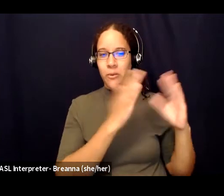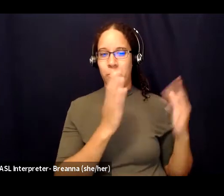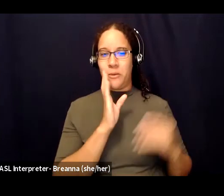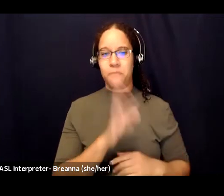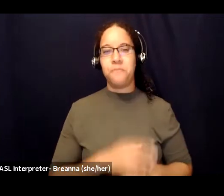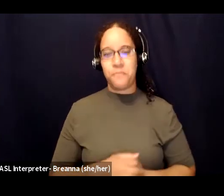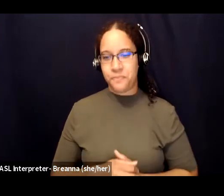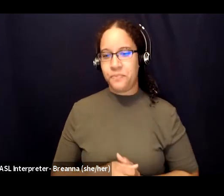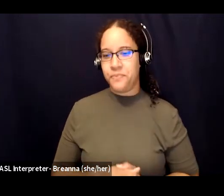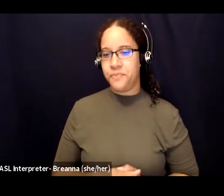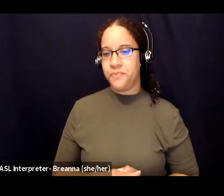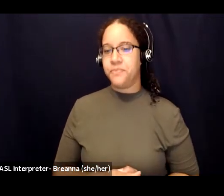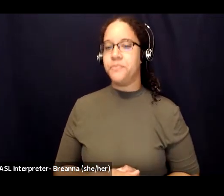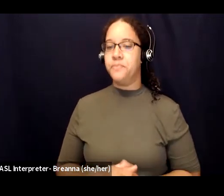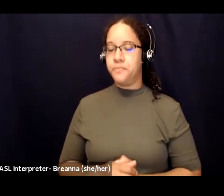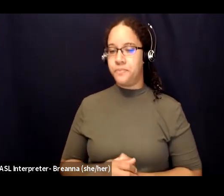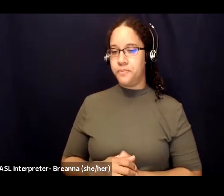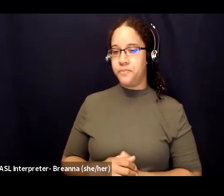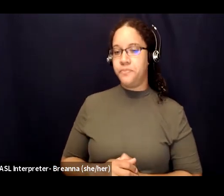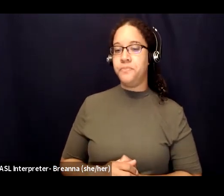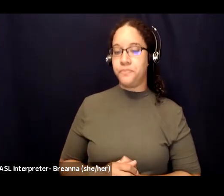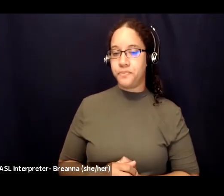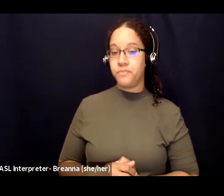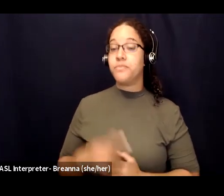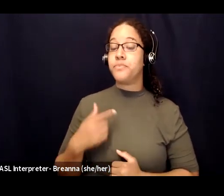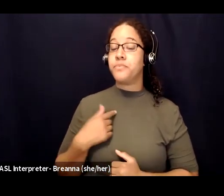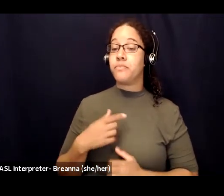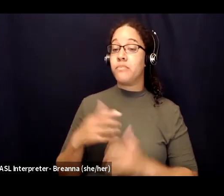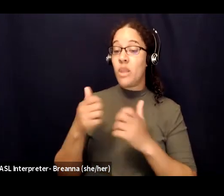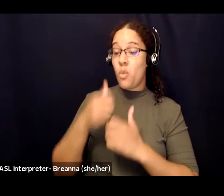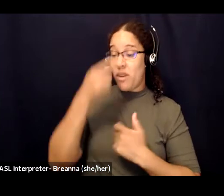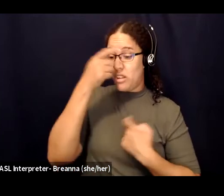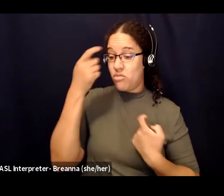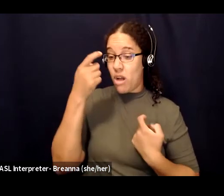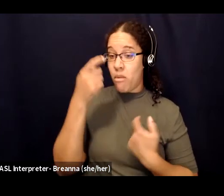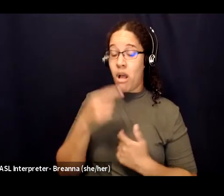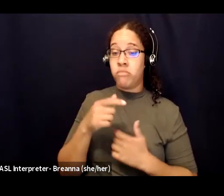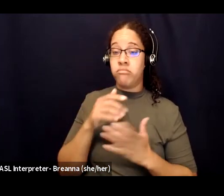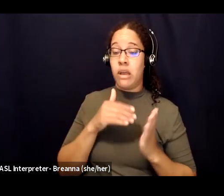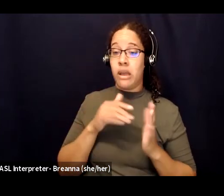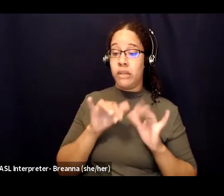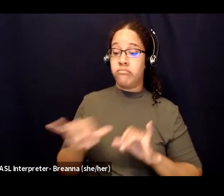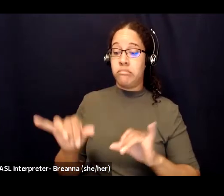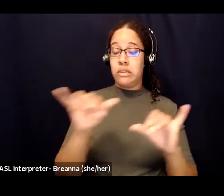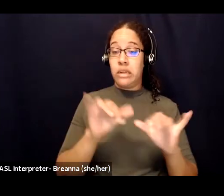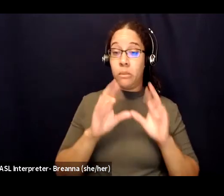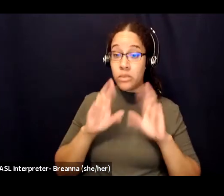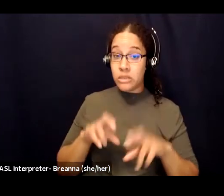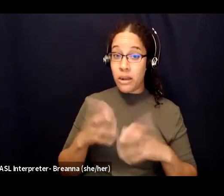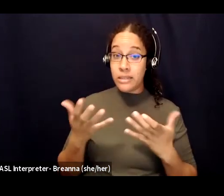so a very common response to experiencing trauma is dissociation or suppressing what has happened to us because it's too